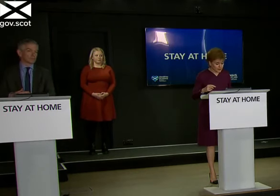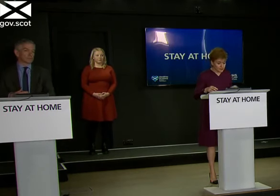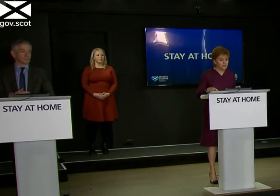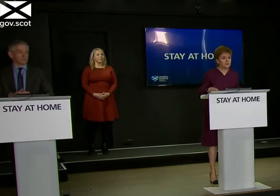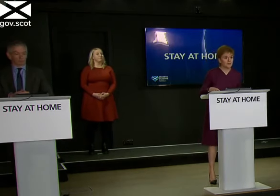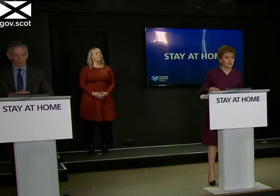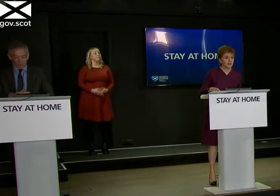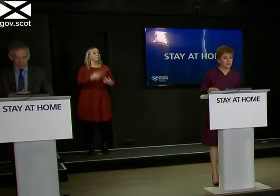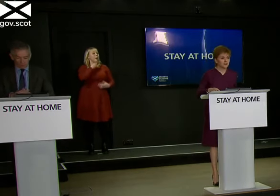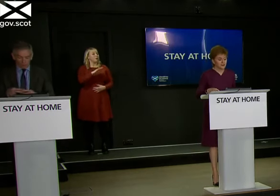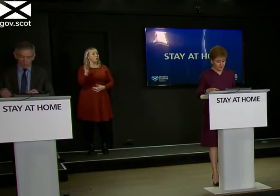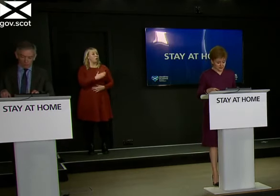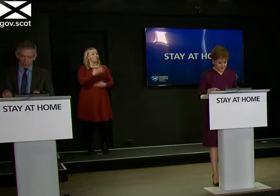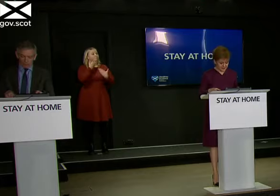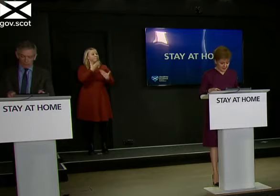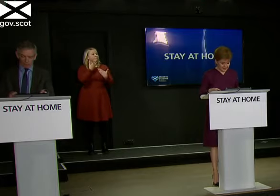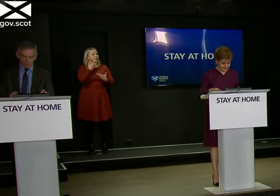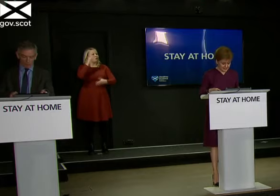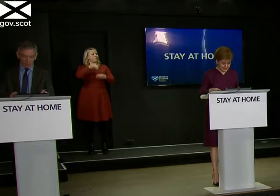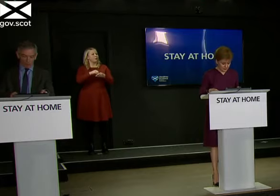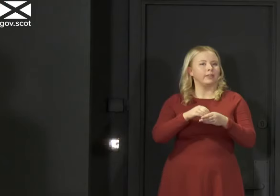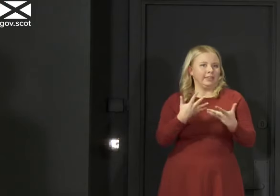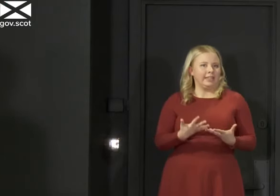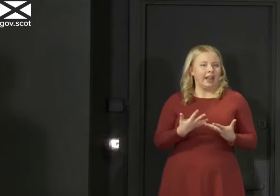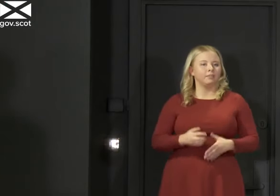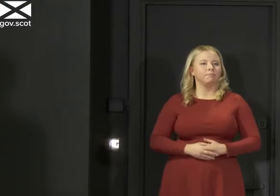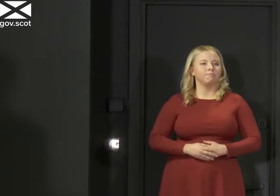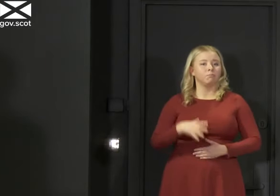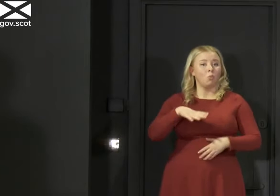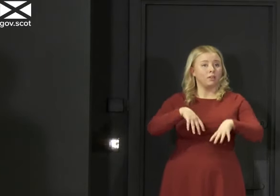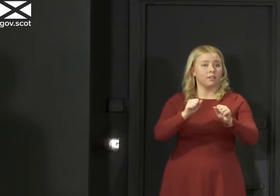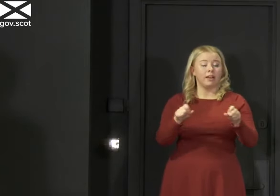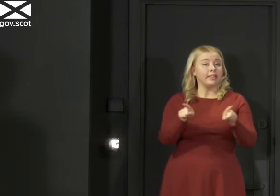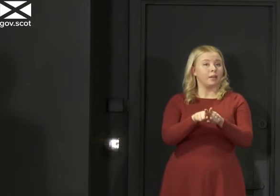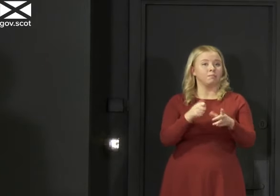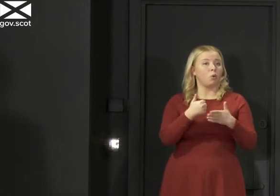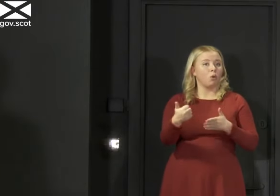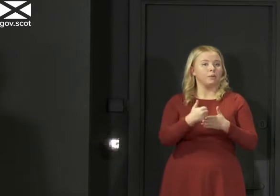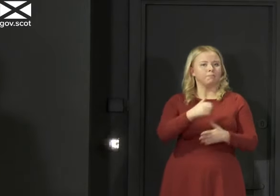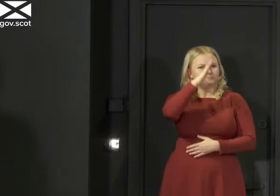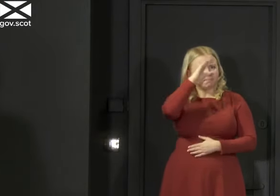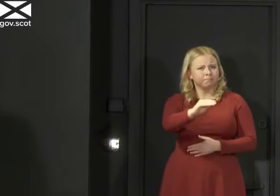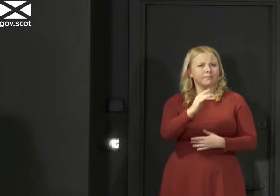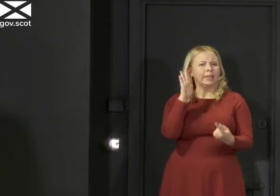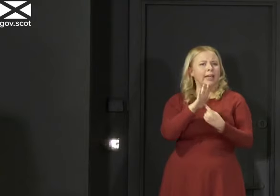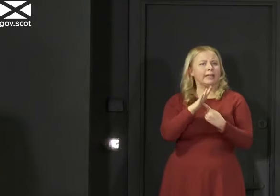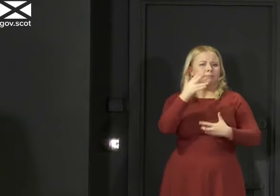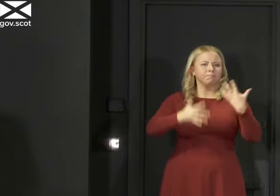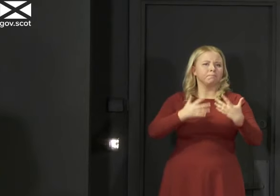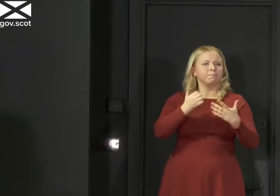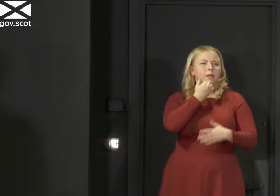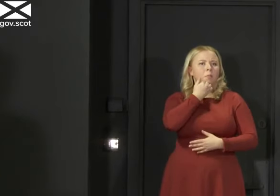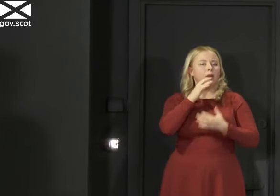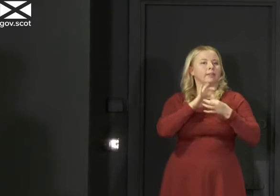Good afternoon, everyone. Thank you for joining us again today. I want to start, as always, by updating you some of the key statistics in